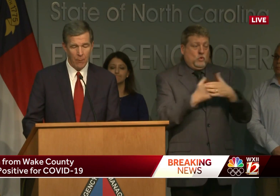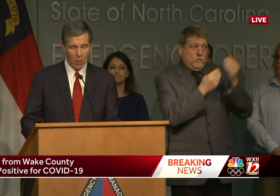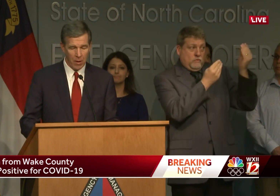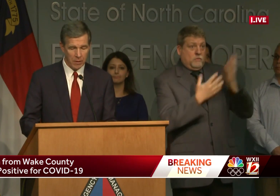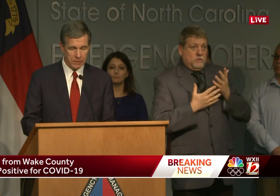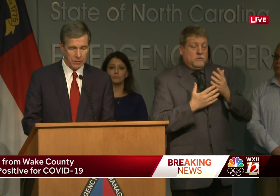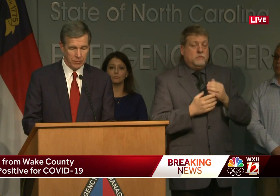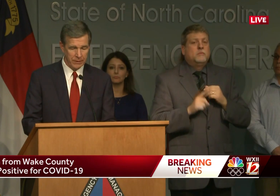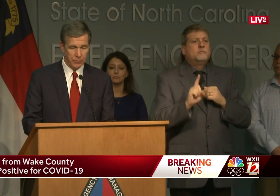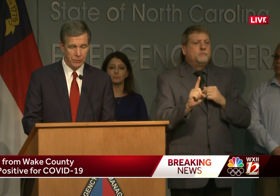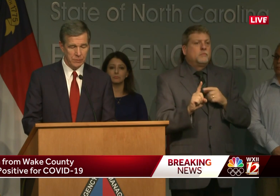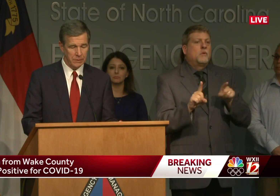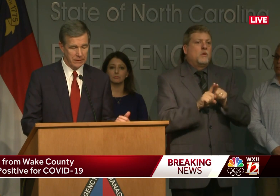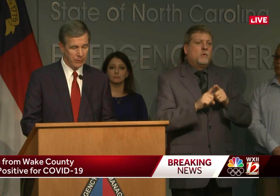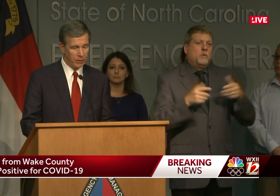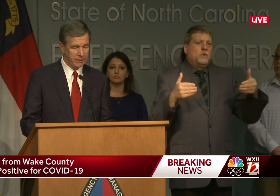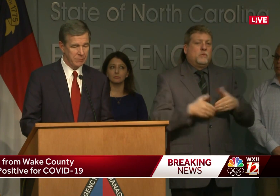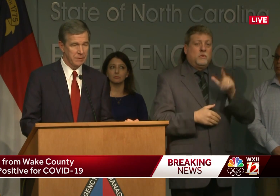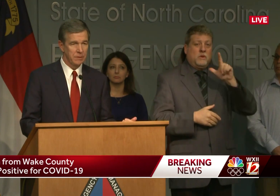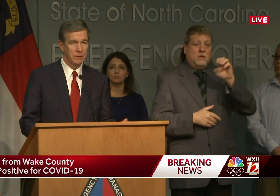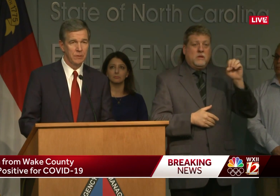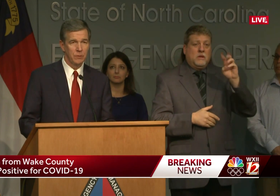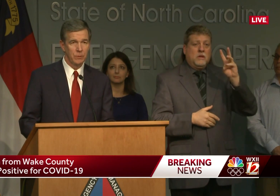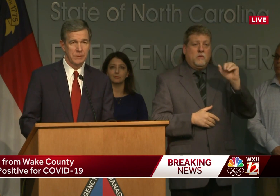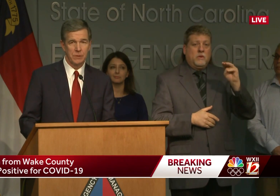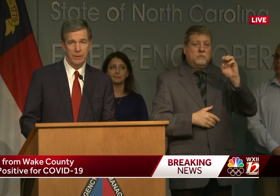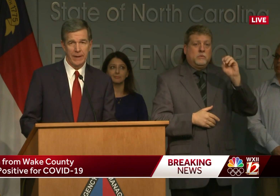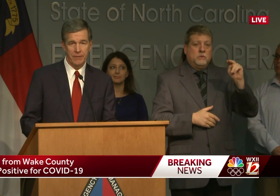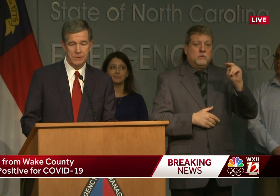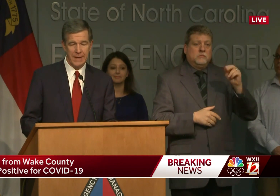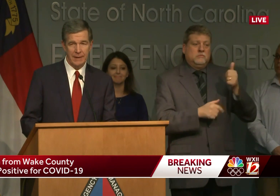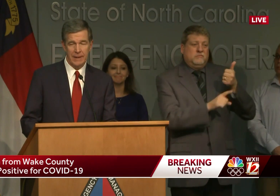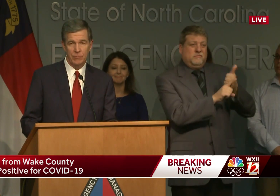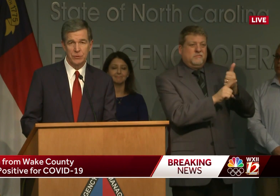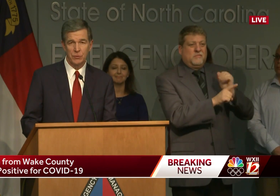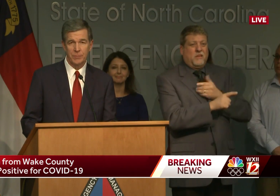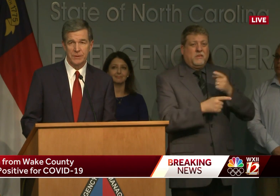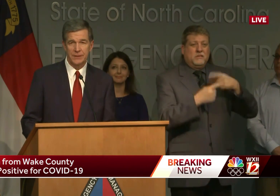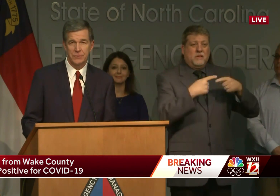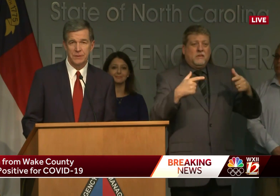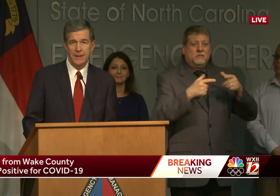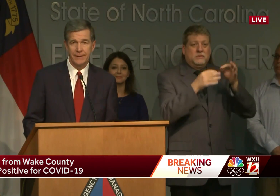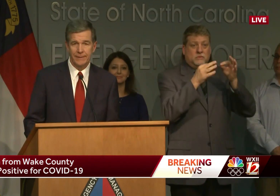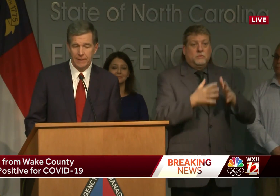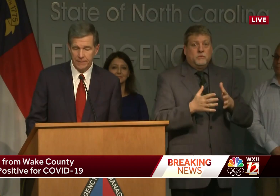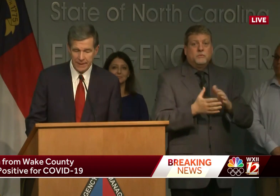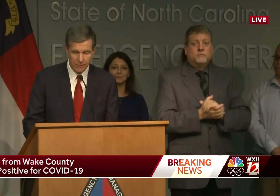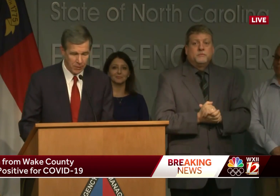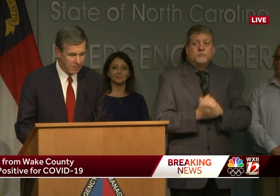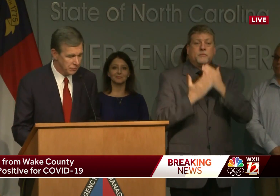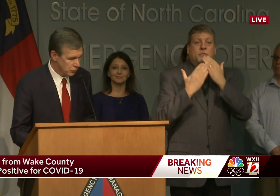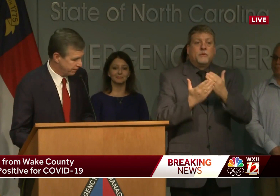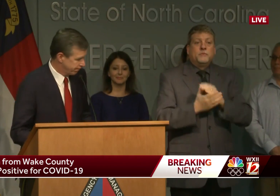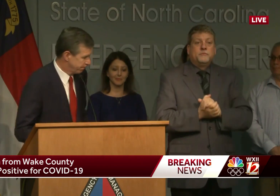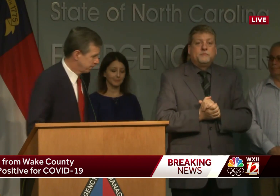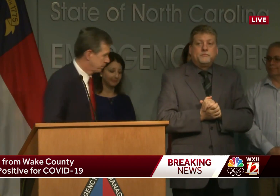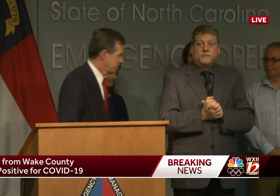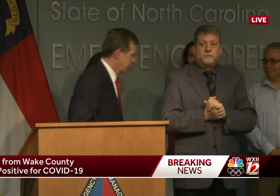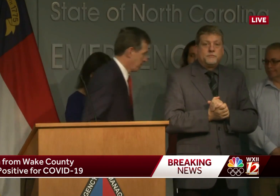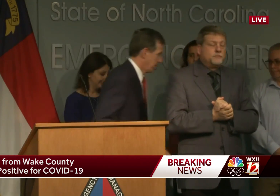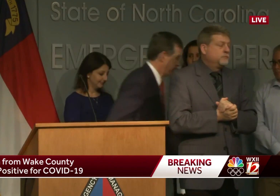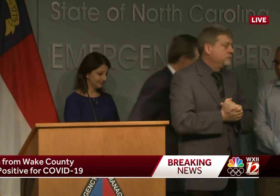I want to also introduce Lee Williamson, who is doing our sign language interpretation today. Thank you very much.